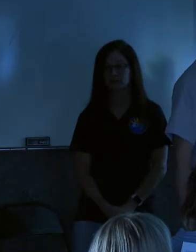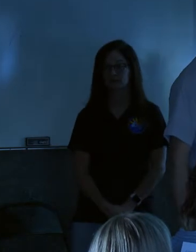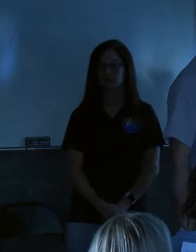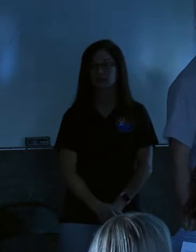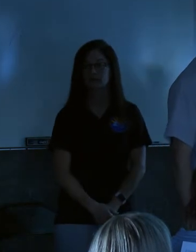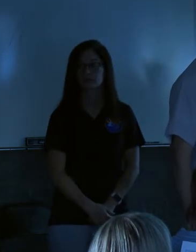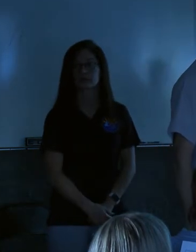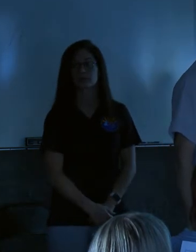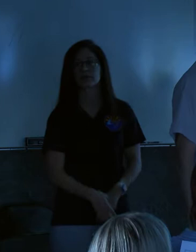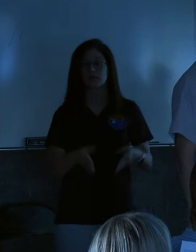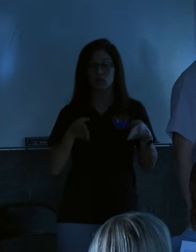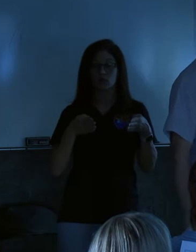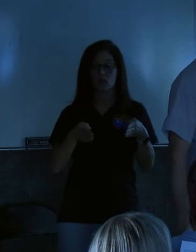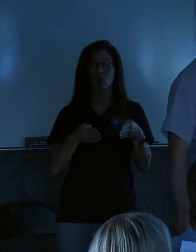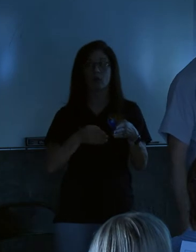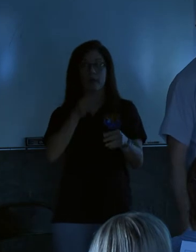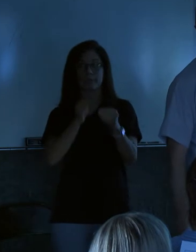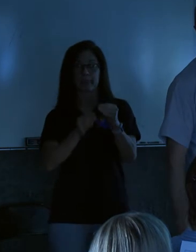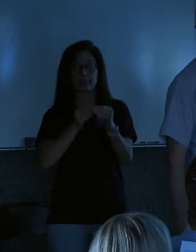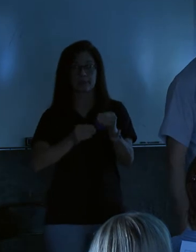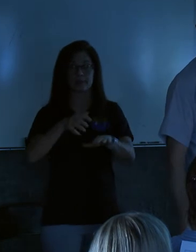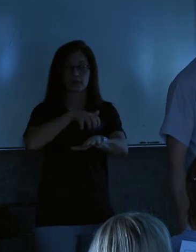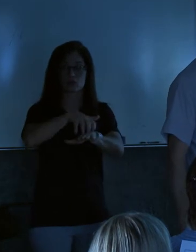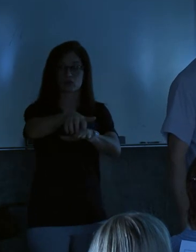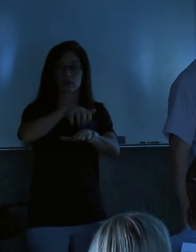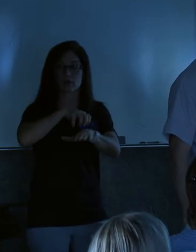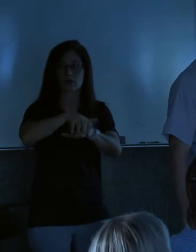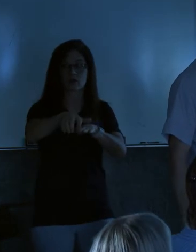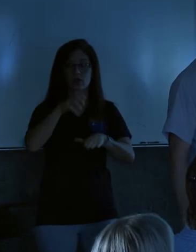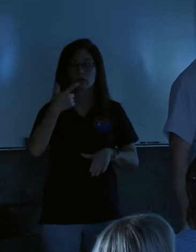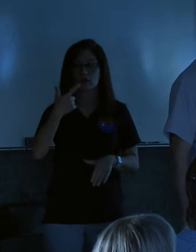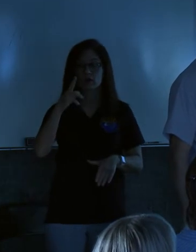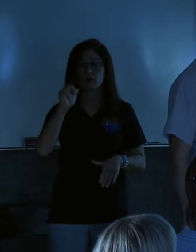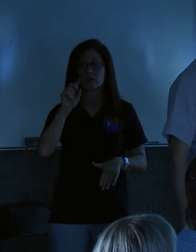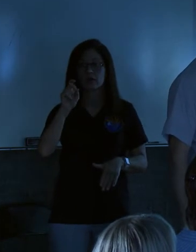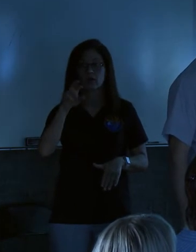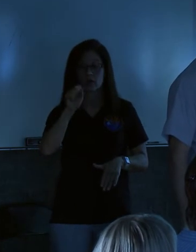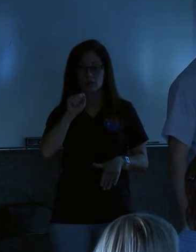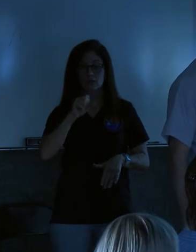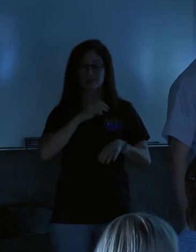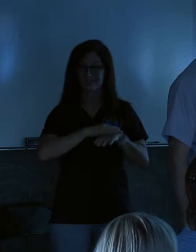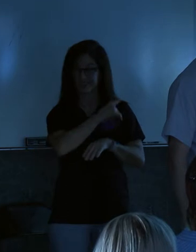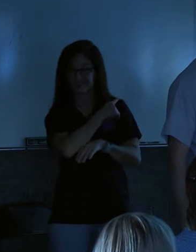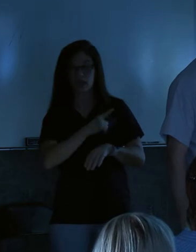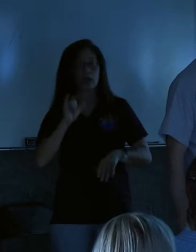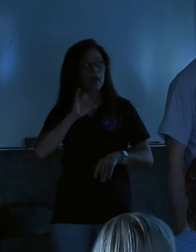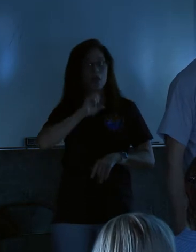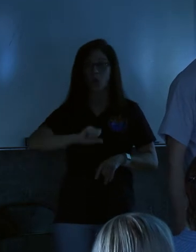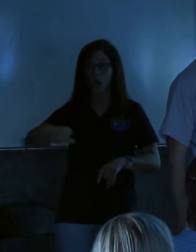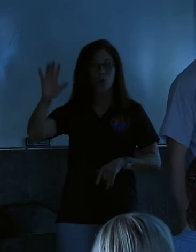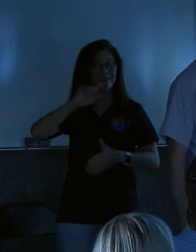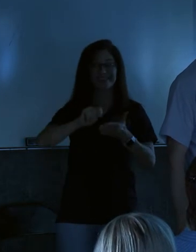There were road maintenance graders on Brandis Road during that storm. So they were, like the old days, they were clearing the